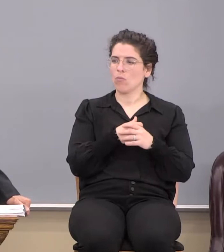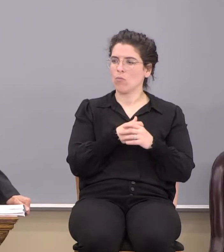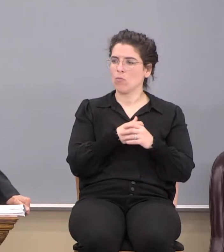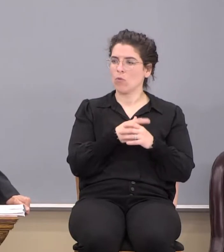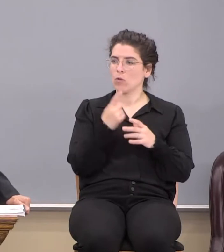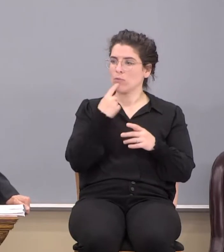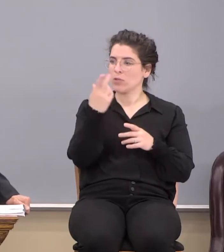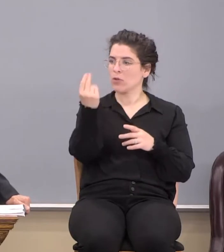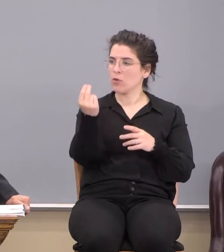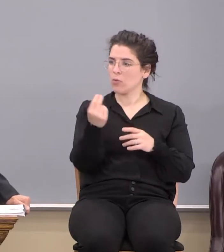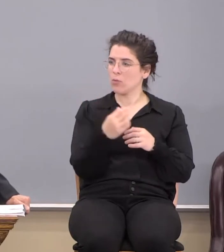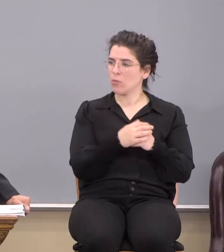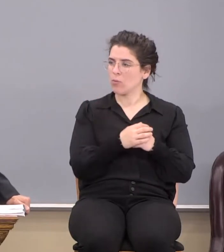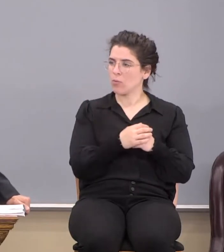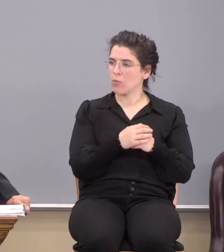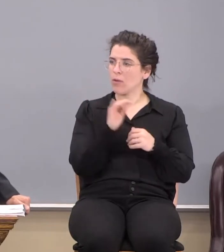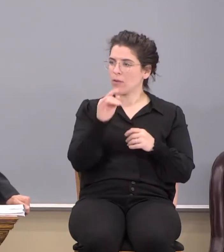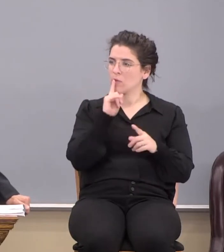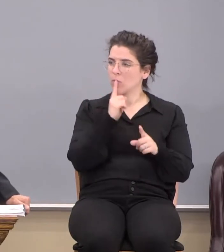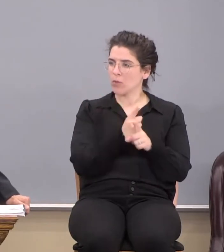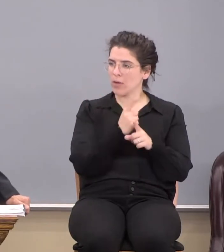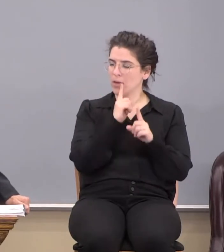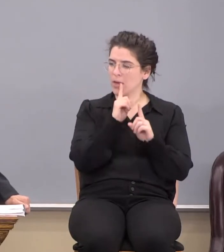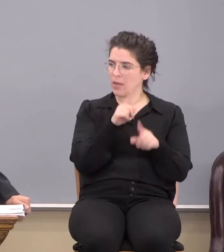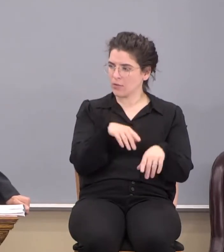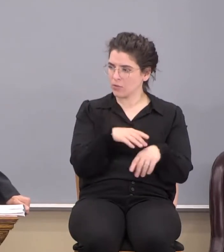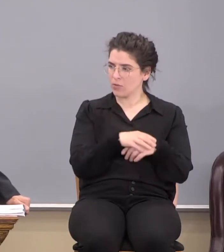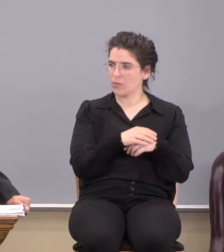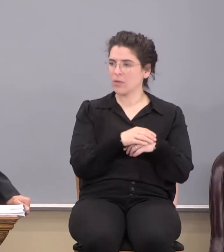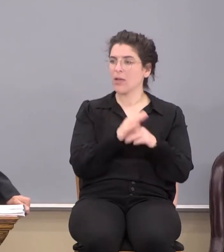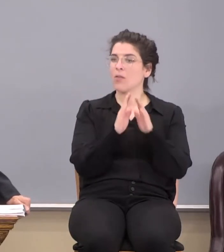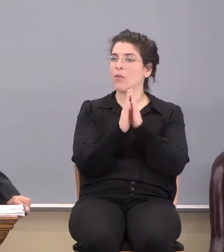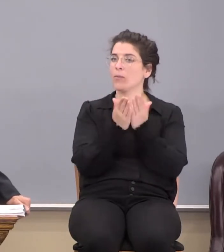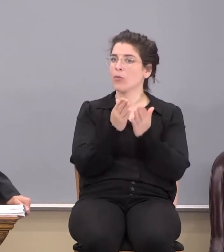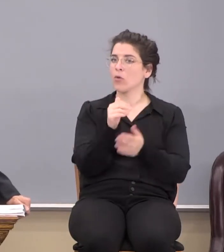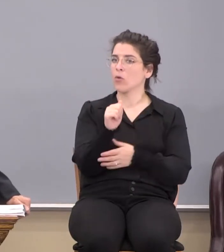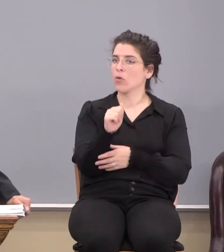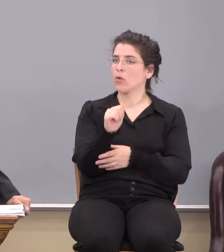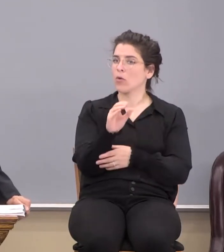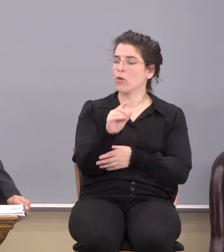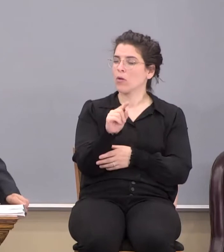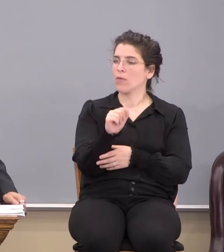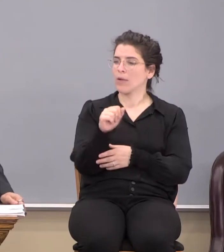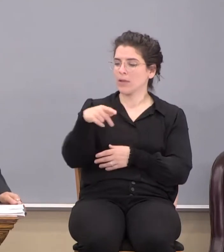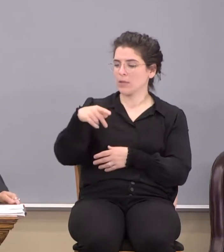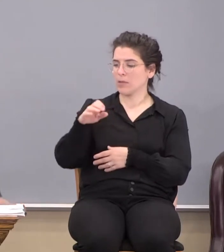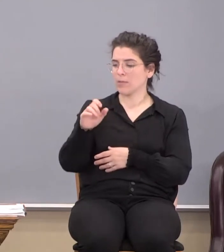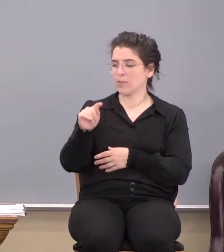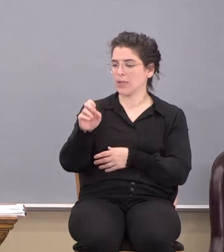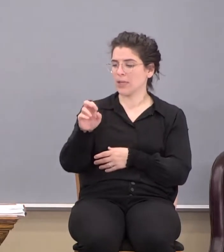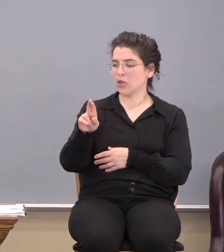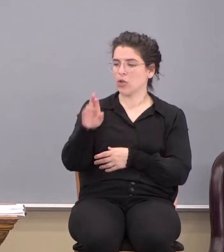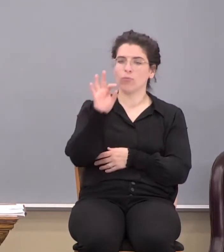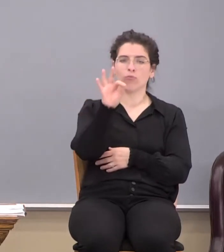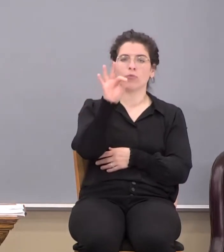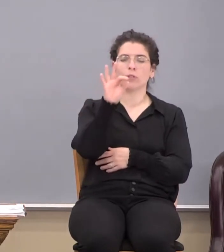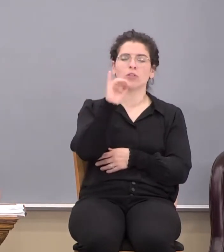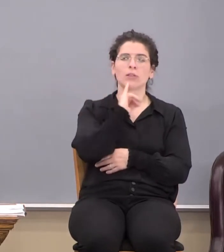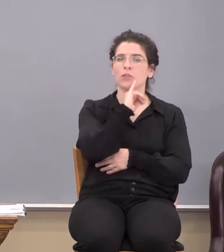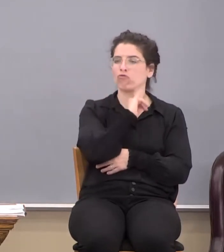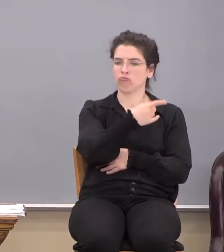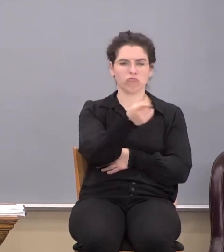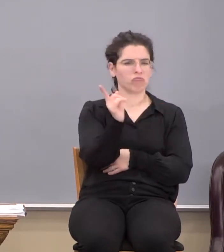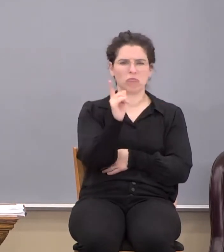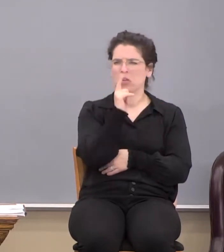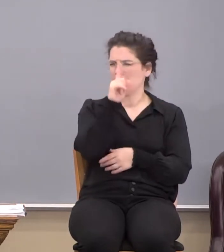Someone said no, and that's the right answer. In the book of Acts, Peter's preaching to Israel. Most of them